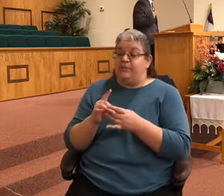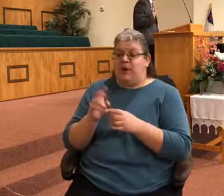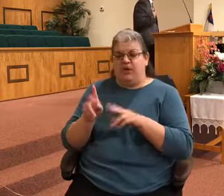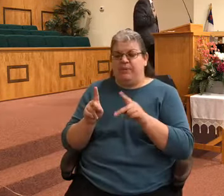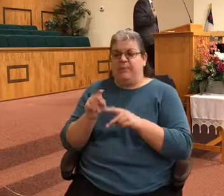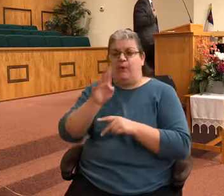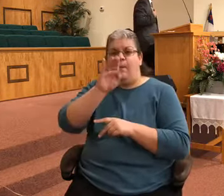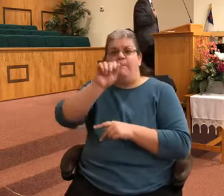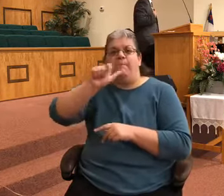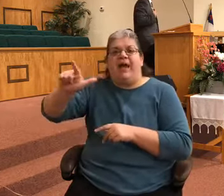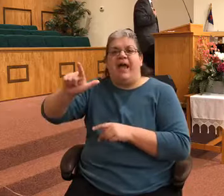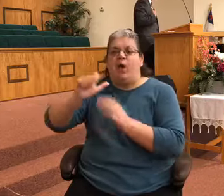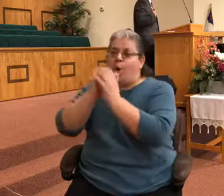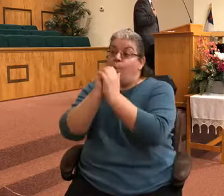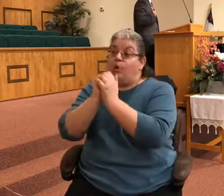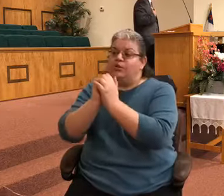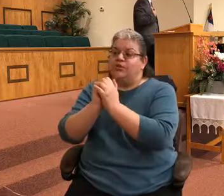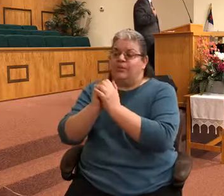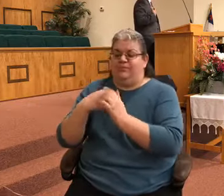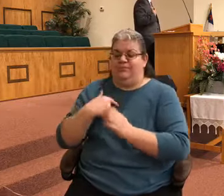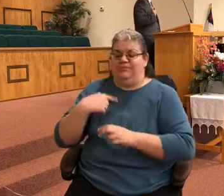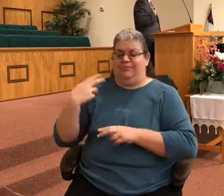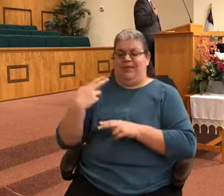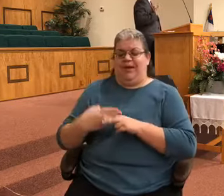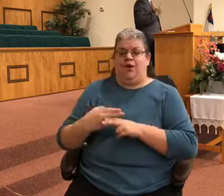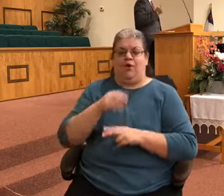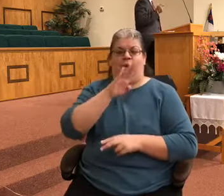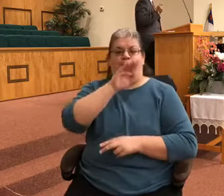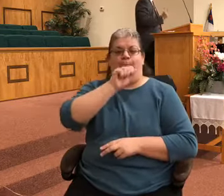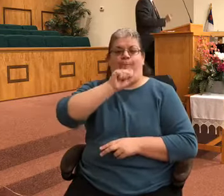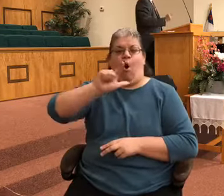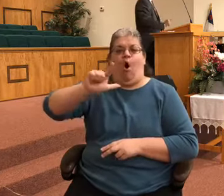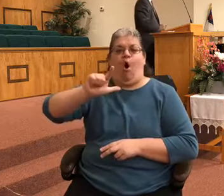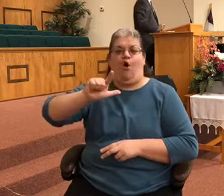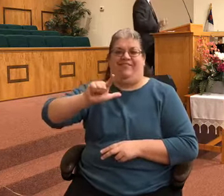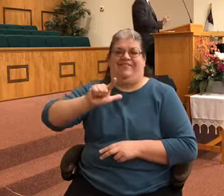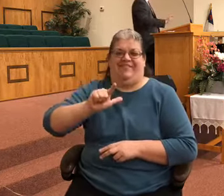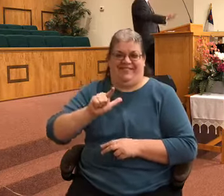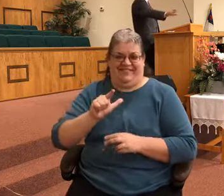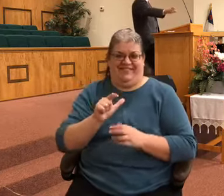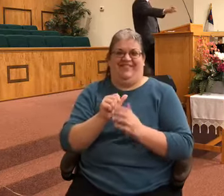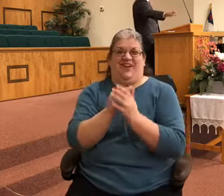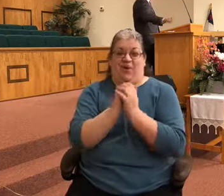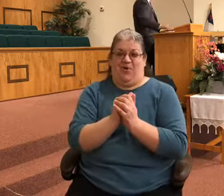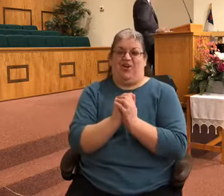sports but I also know that it can become an idol that draws people away from the Lord